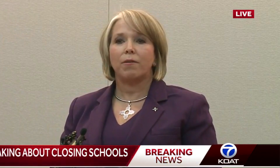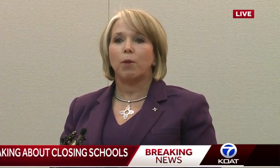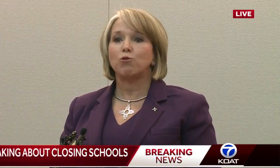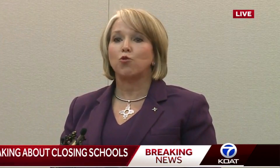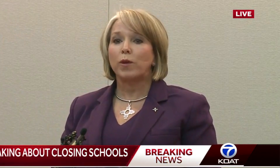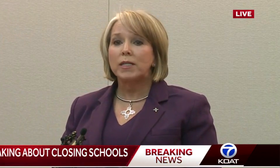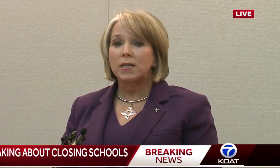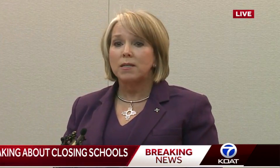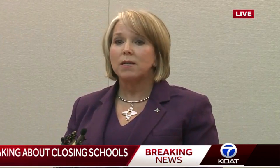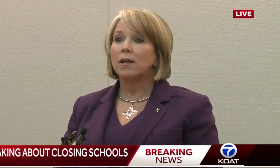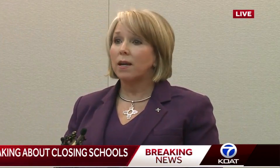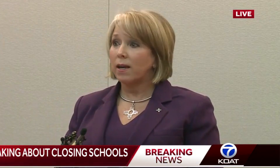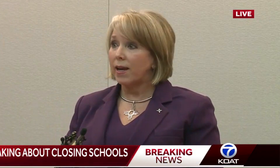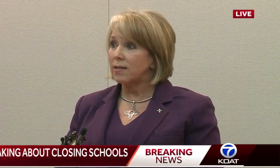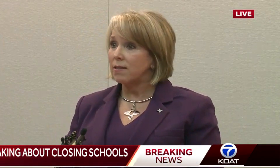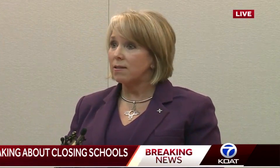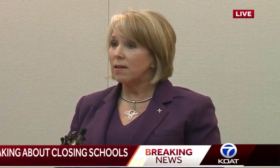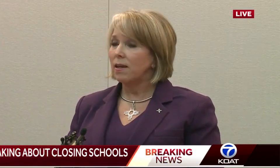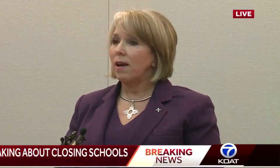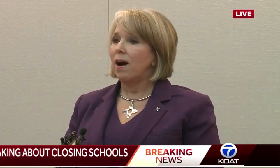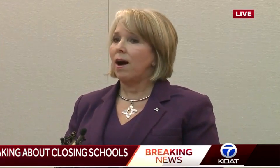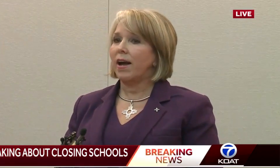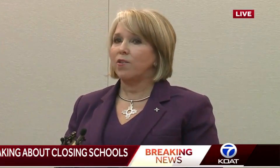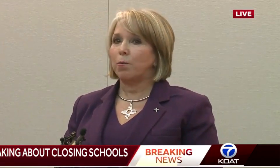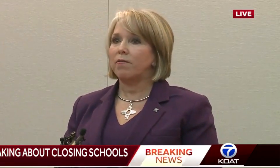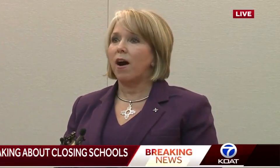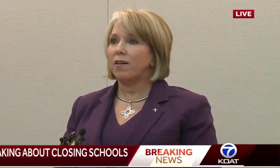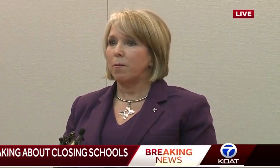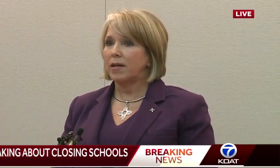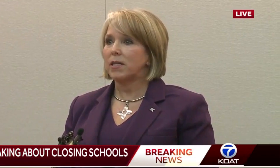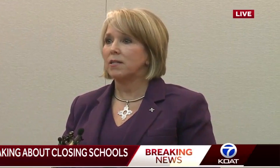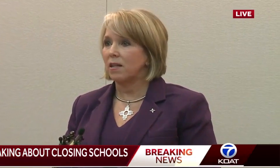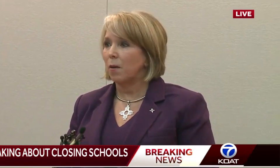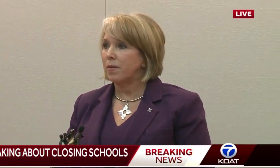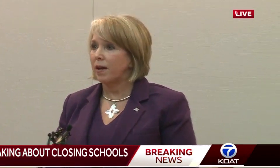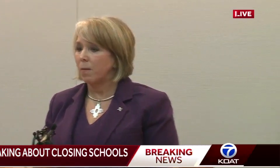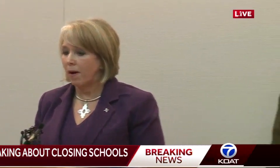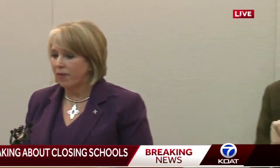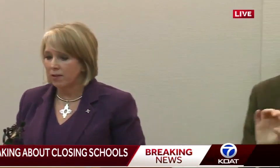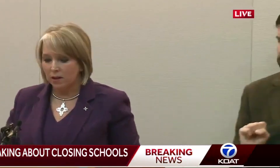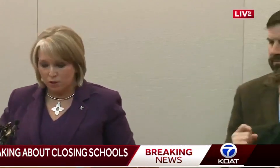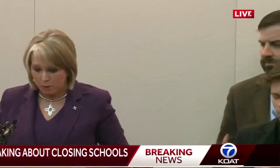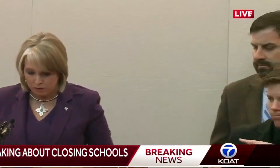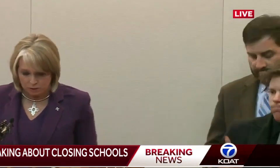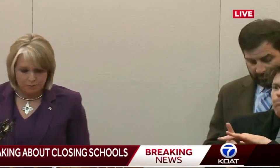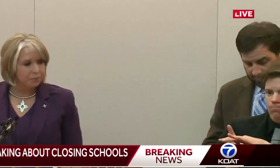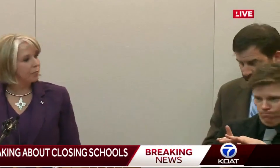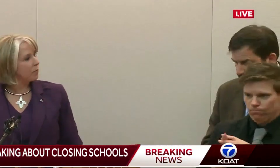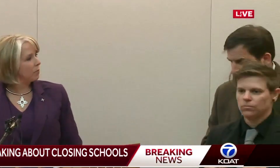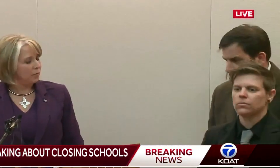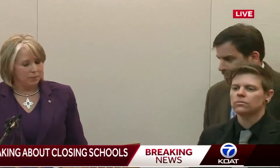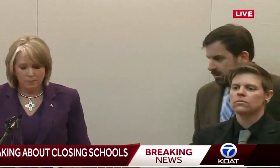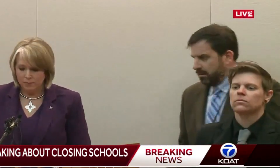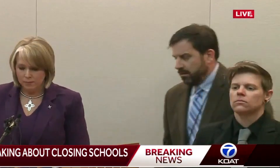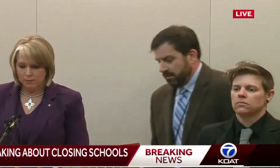talk about the most recent cases, and to provide New Mexicans an update about that. Dr. Smeltzer.